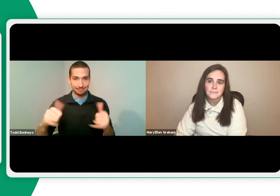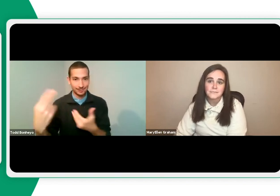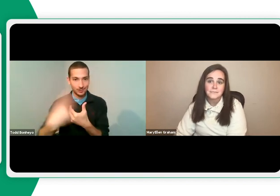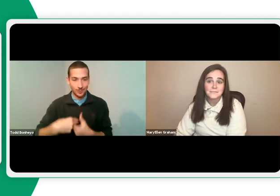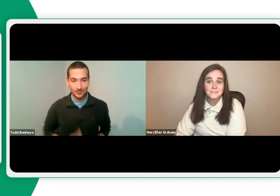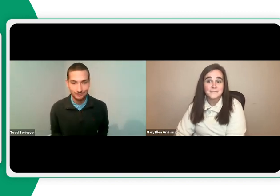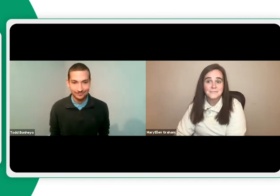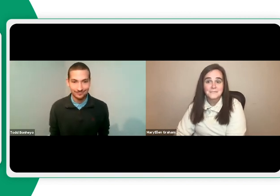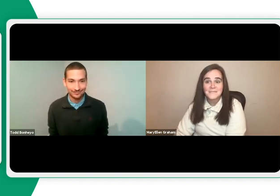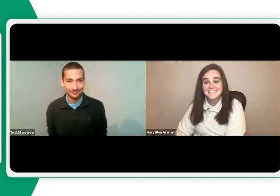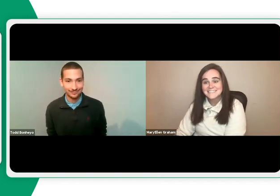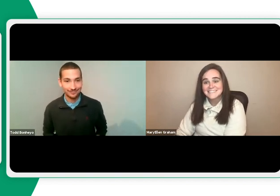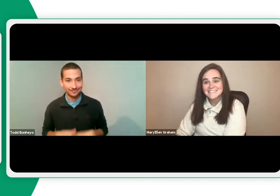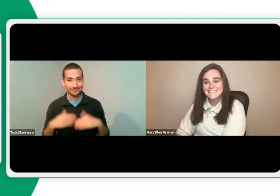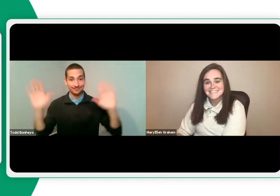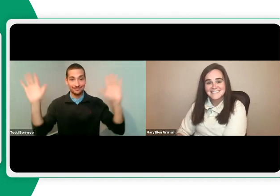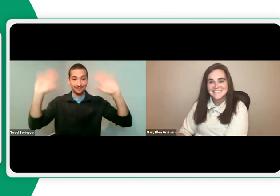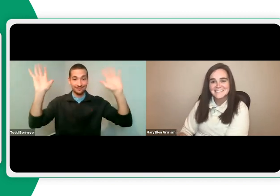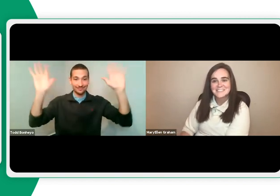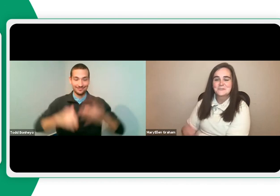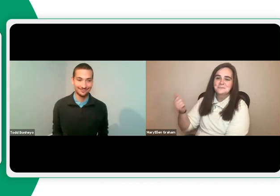January. Folks, I hope you will attend as well.